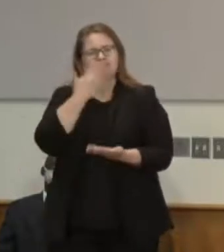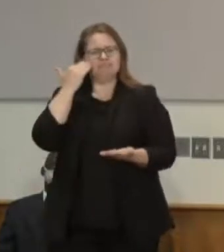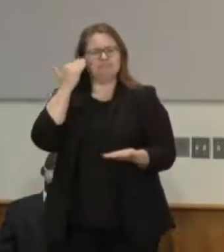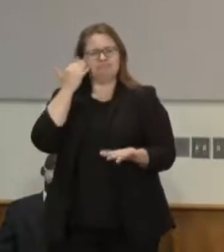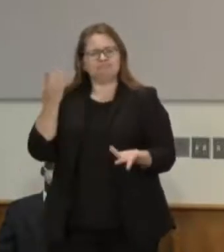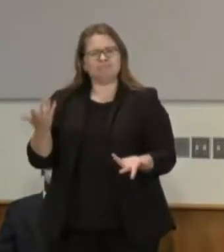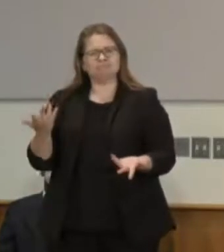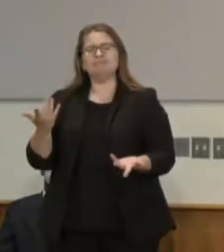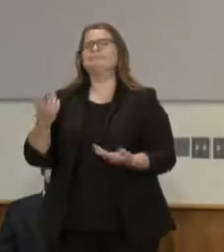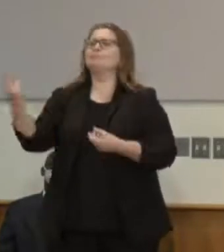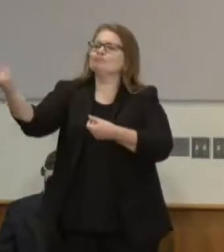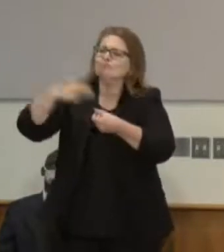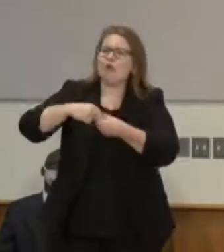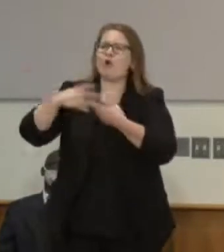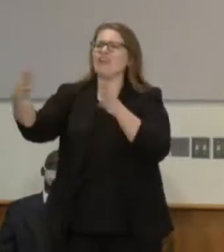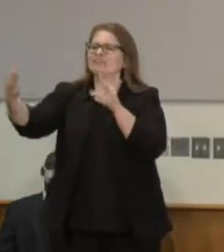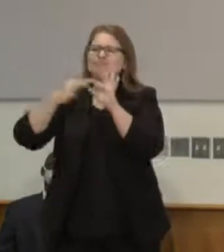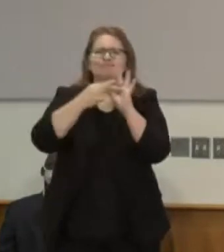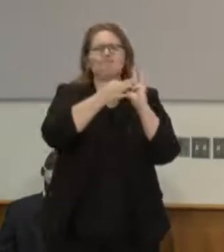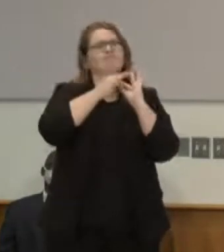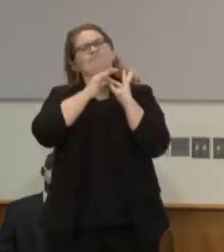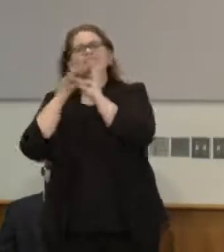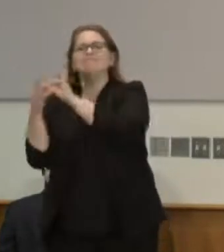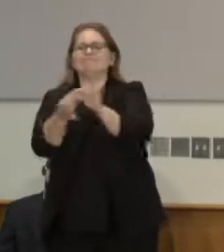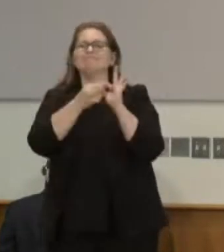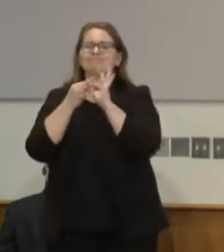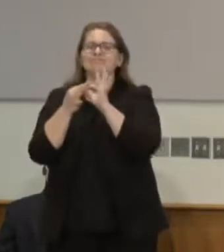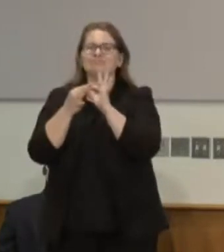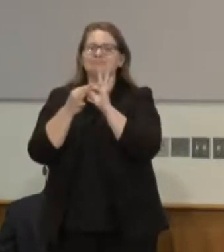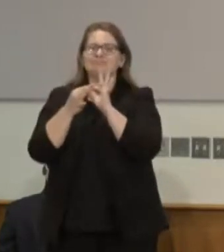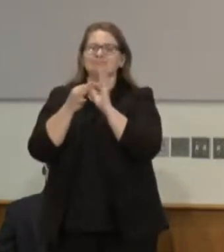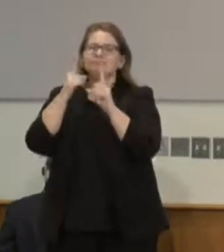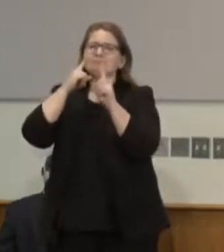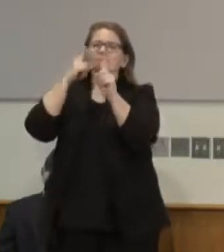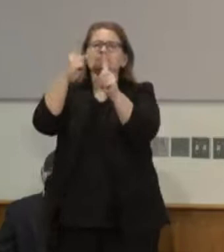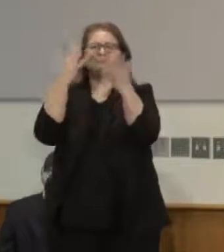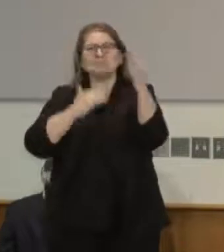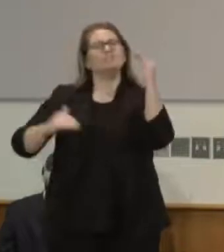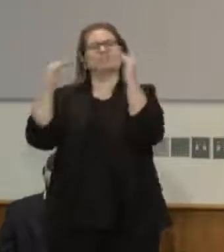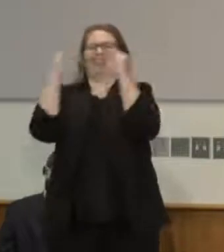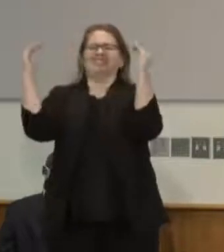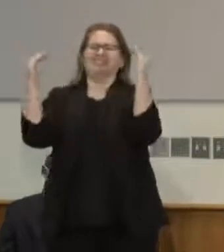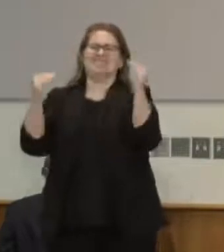join us the route to justice we're seeking justice thank you